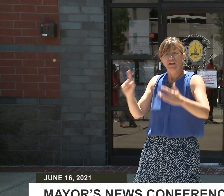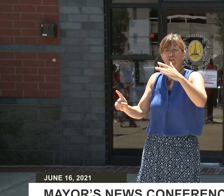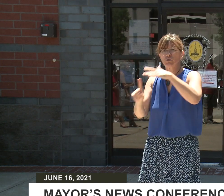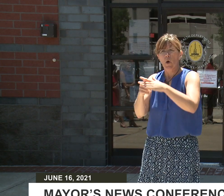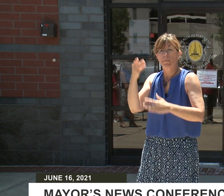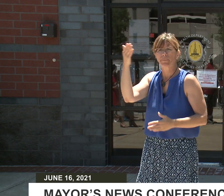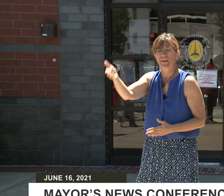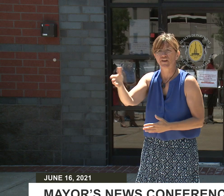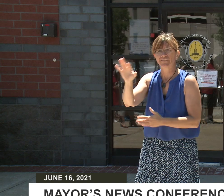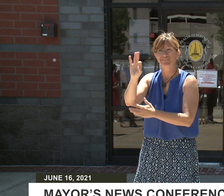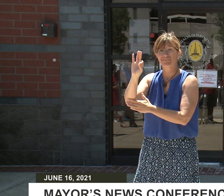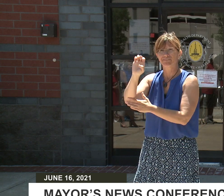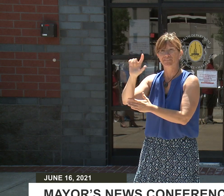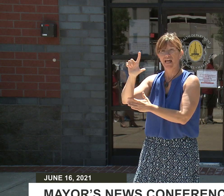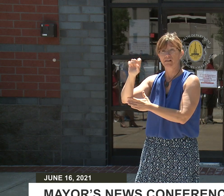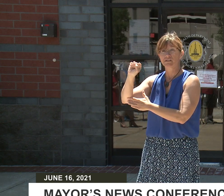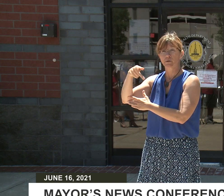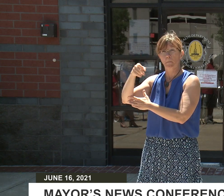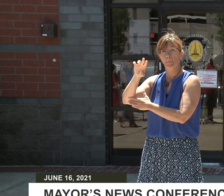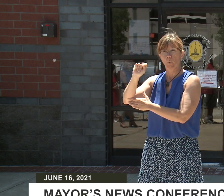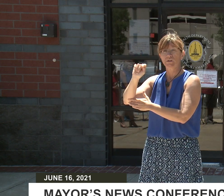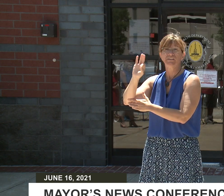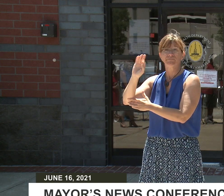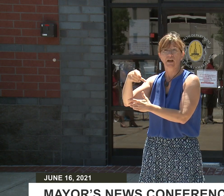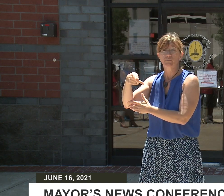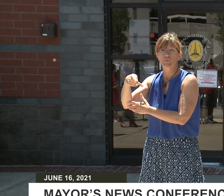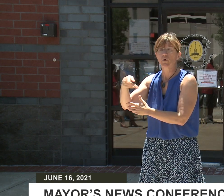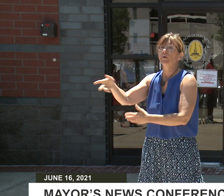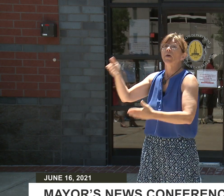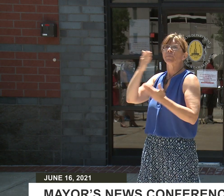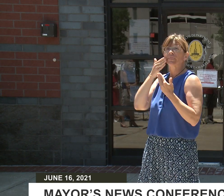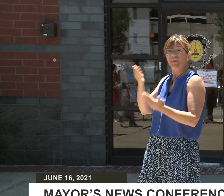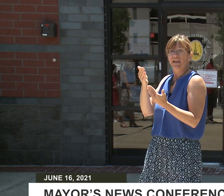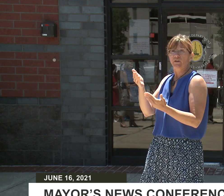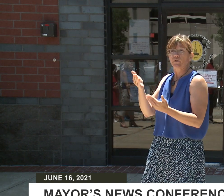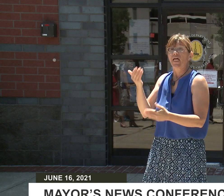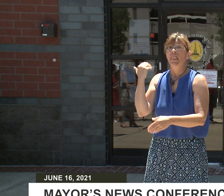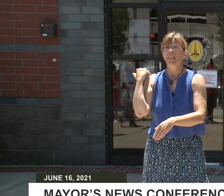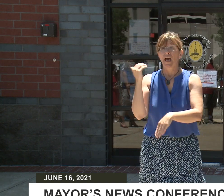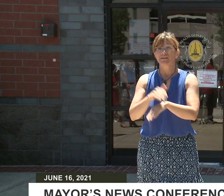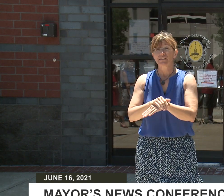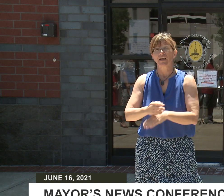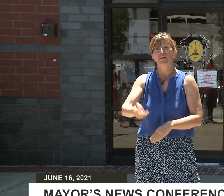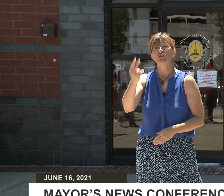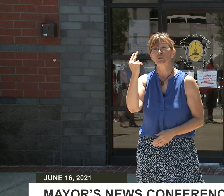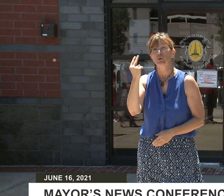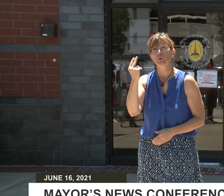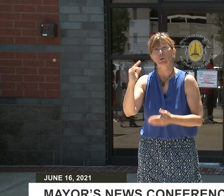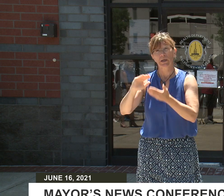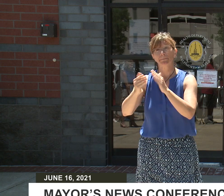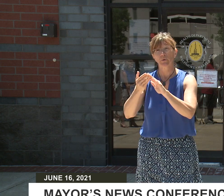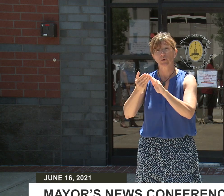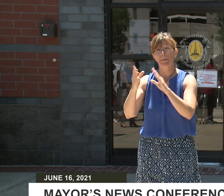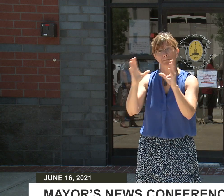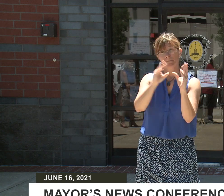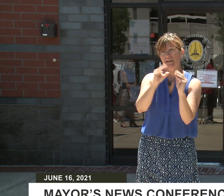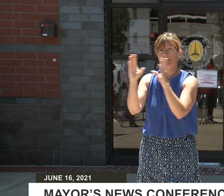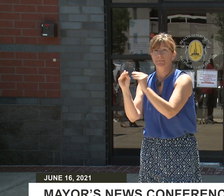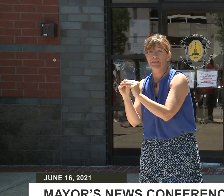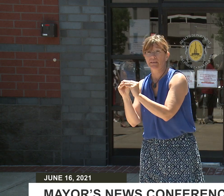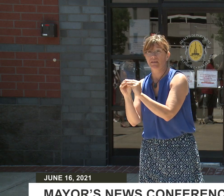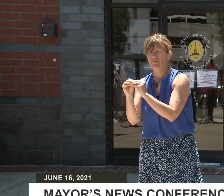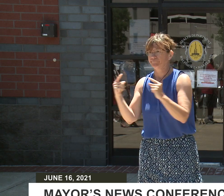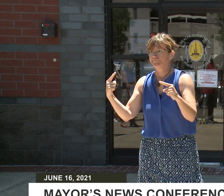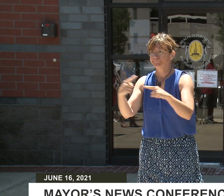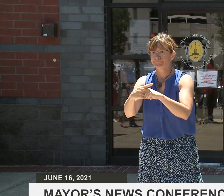again for the 10th time that I was at another community meeting. And in fact, I did that community meeting live from a pop-up